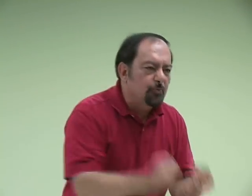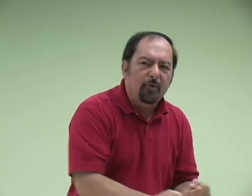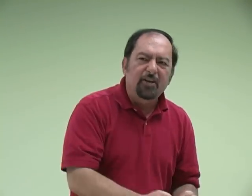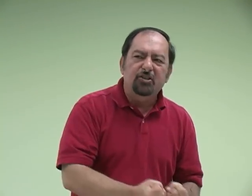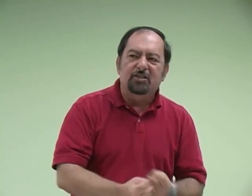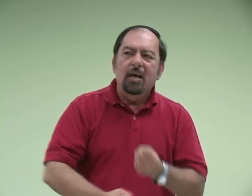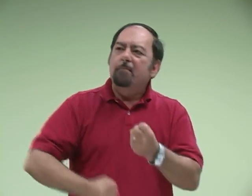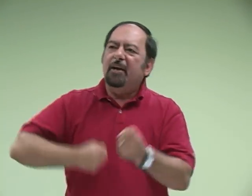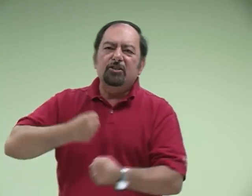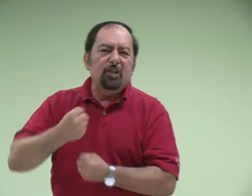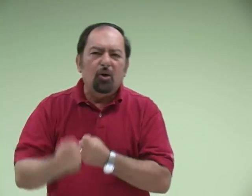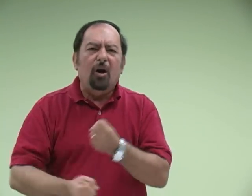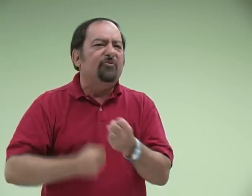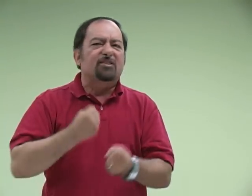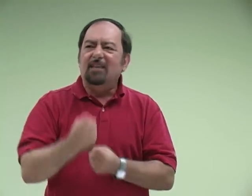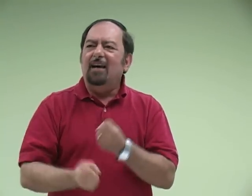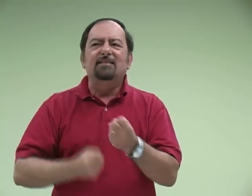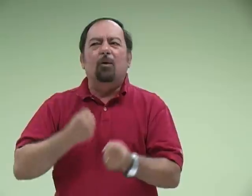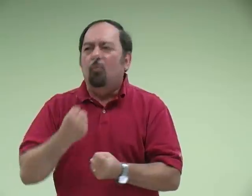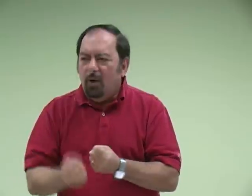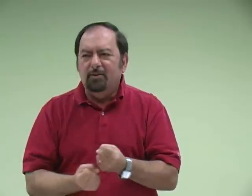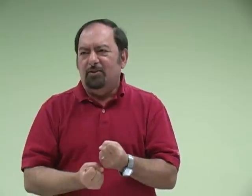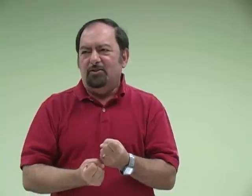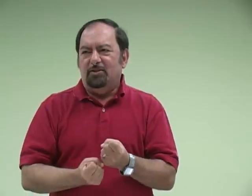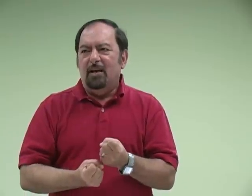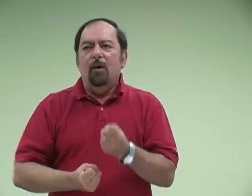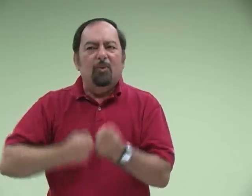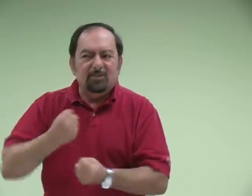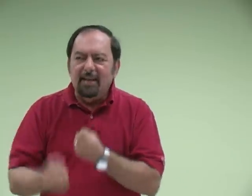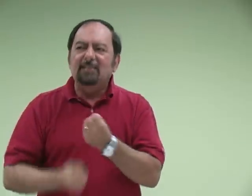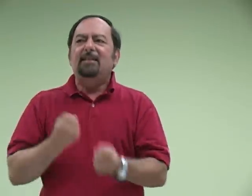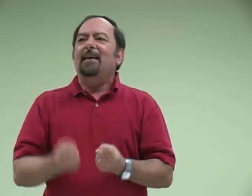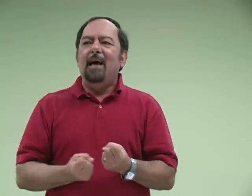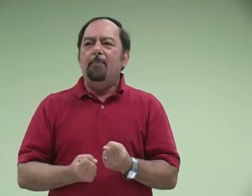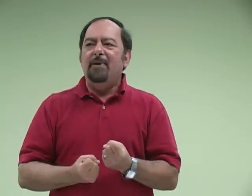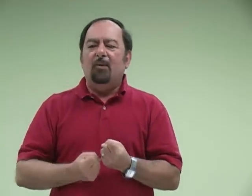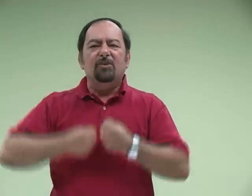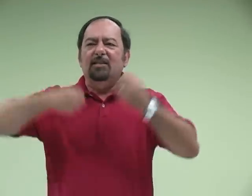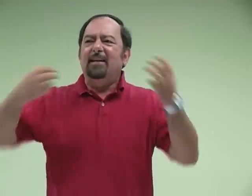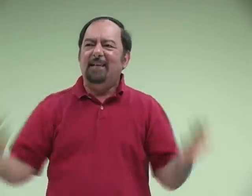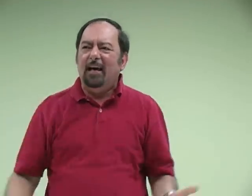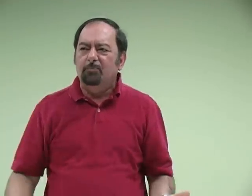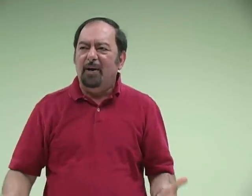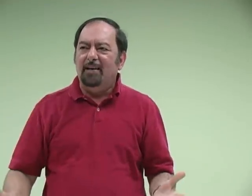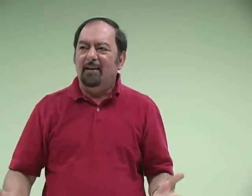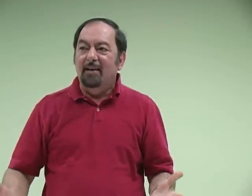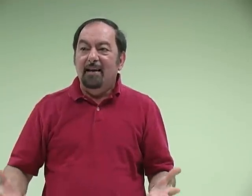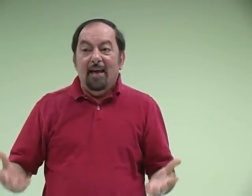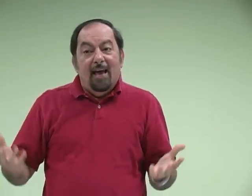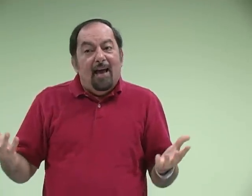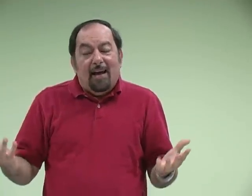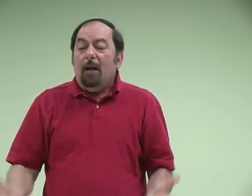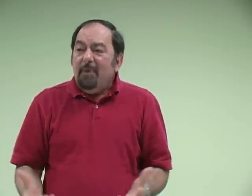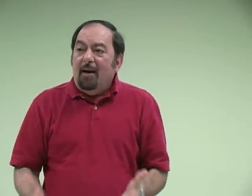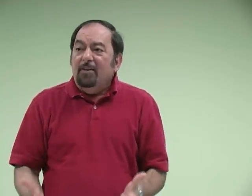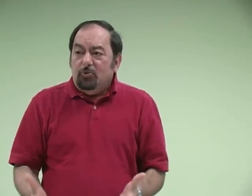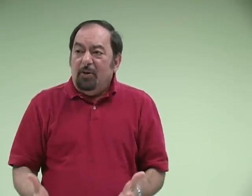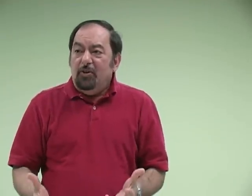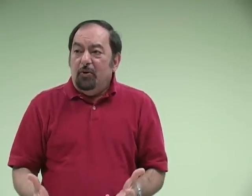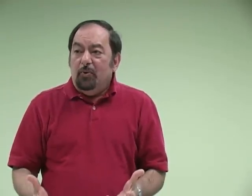aspirations. Because they go after signs and wonders. What's the next thing happening? What's the next outbreak? And I'll be honest with you.